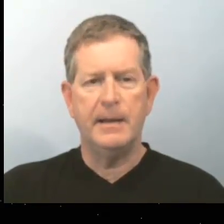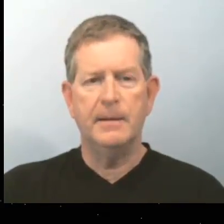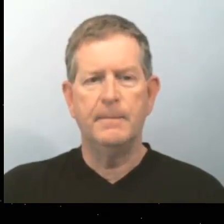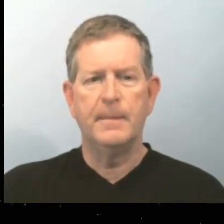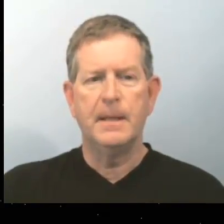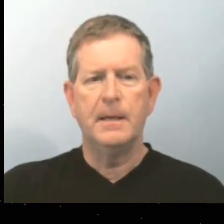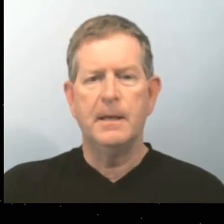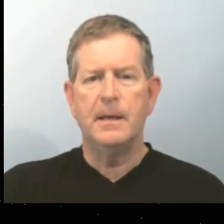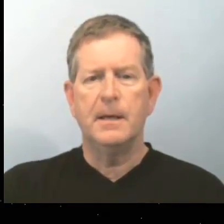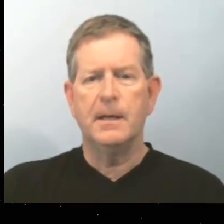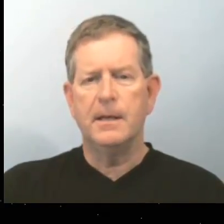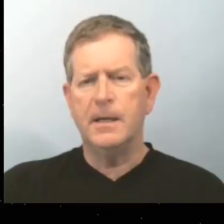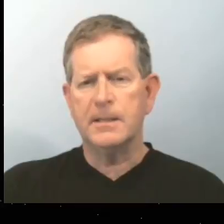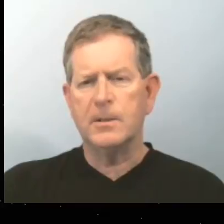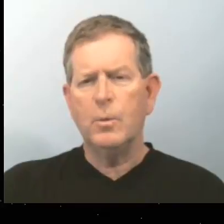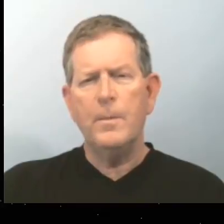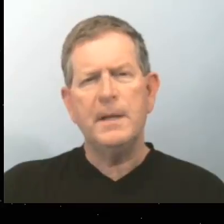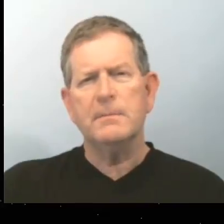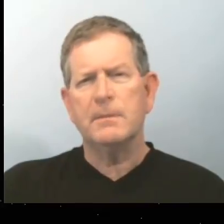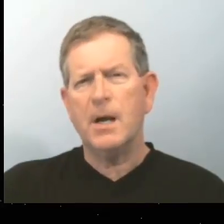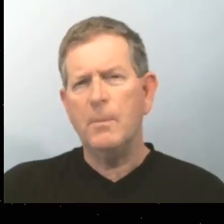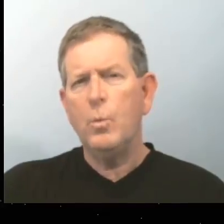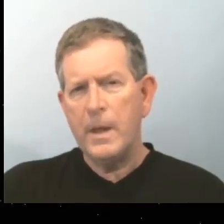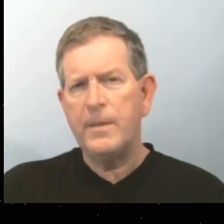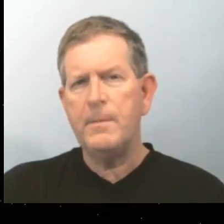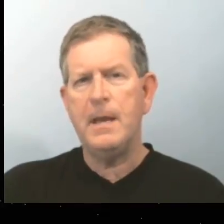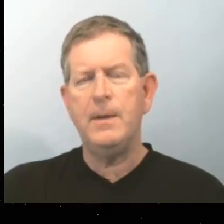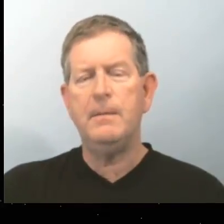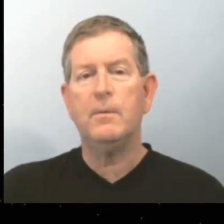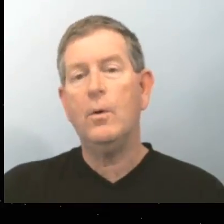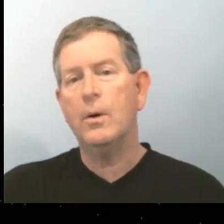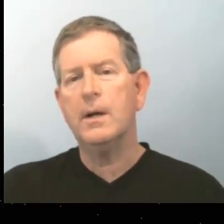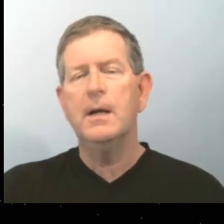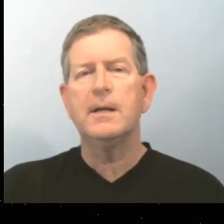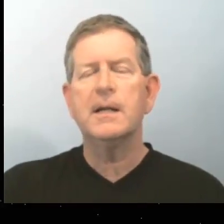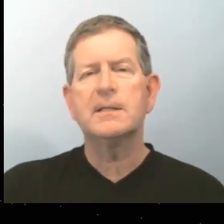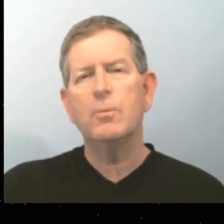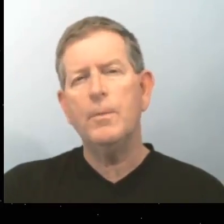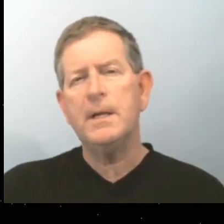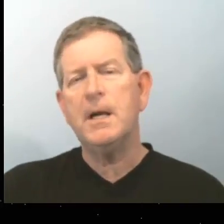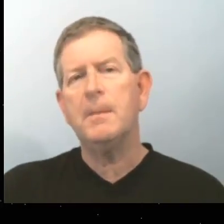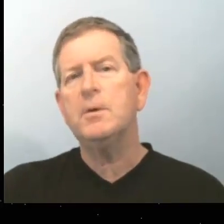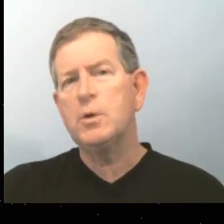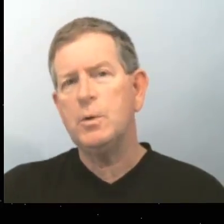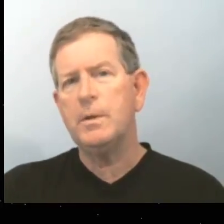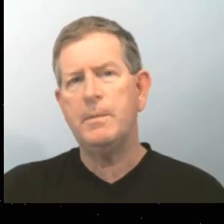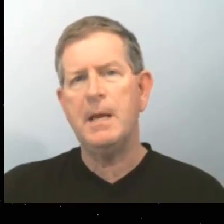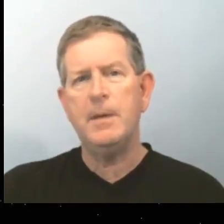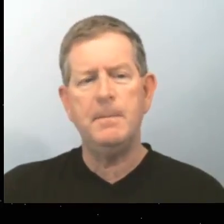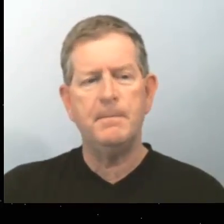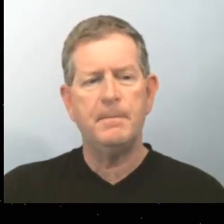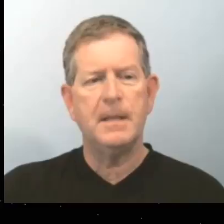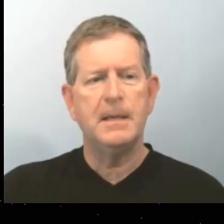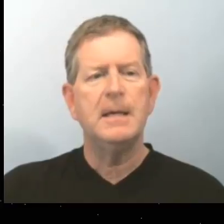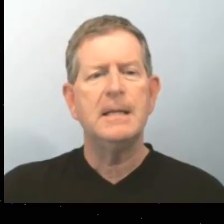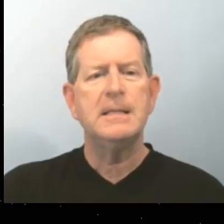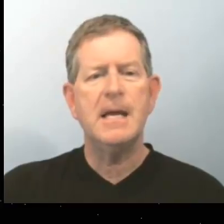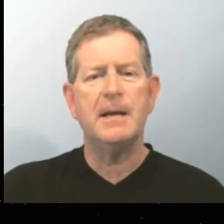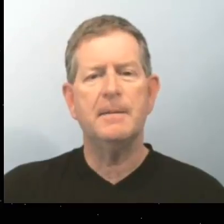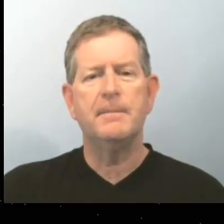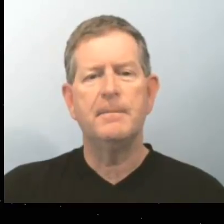Nine. Does the woman come with the baby or does the woman come to the baby?